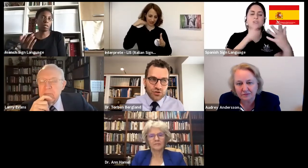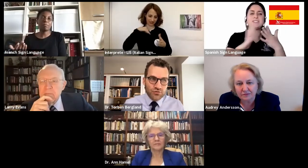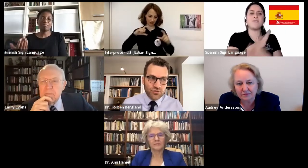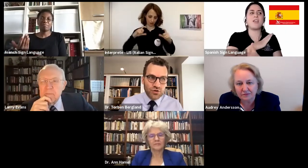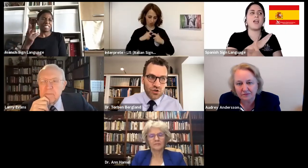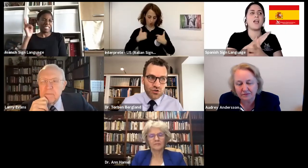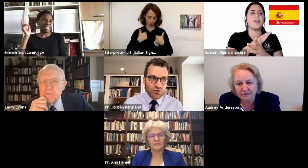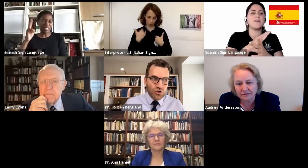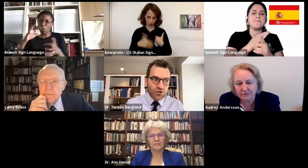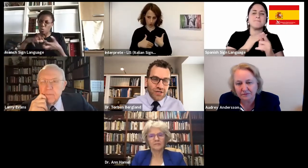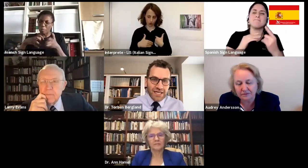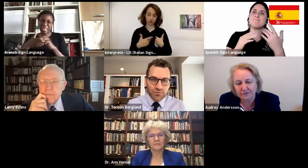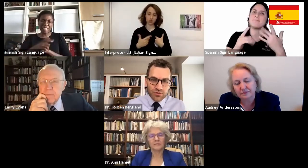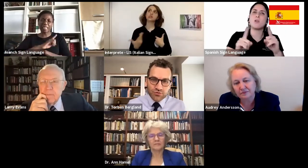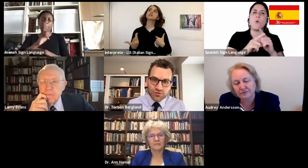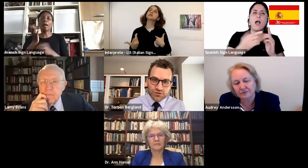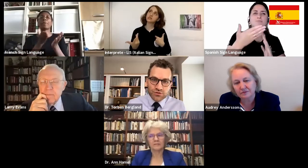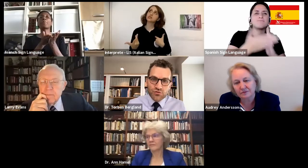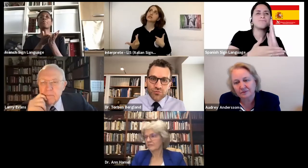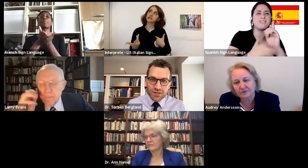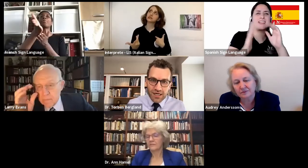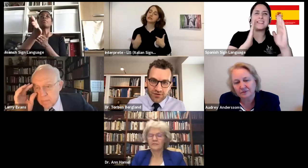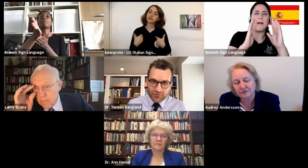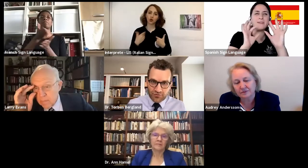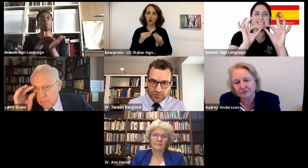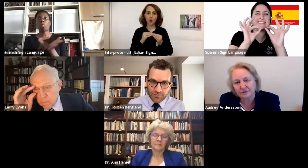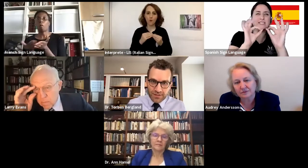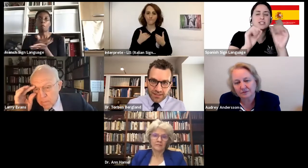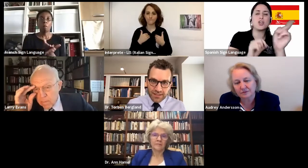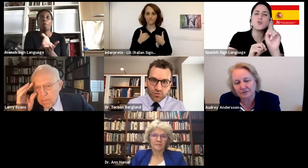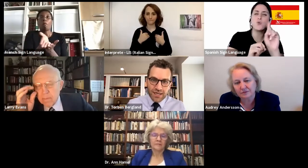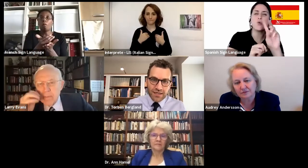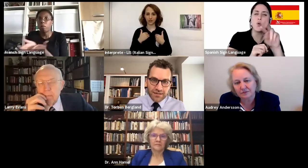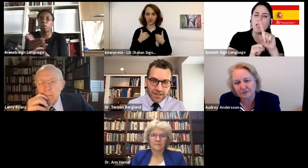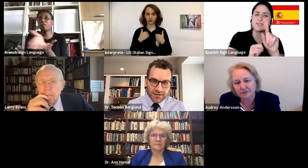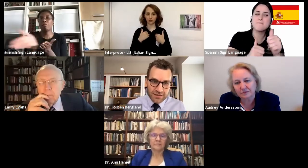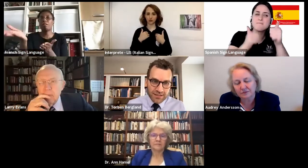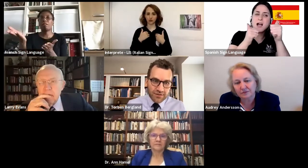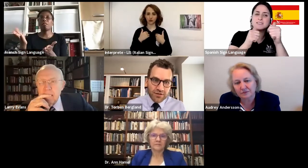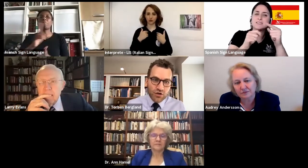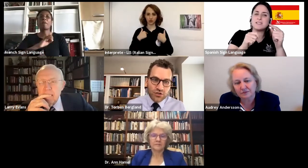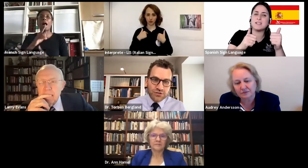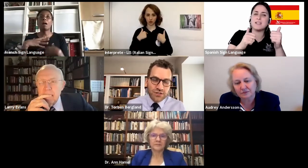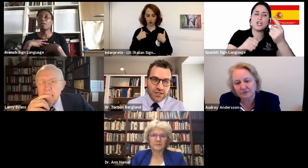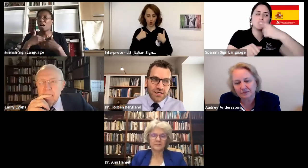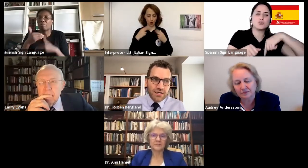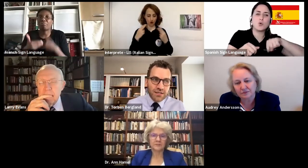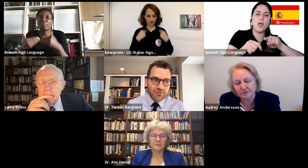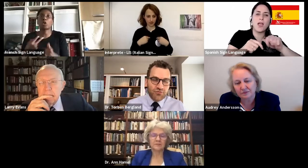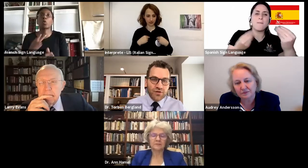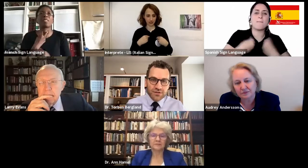you're not able to resume life in any way, like the death, the loss